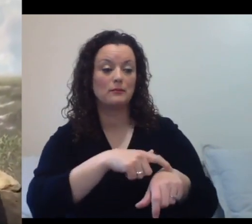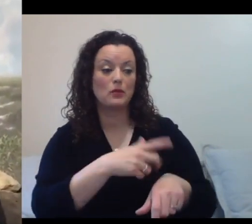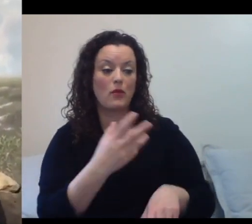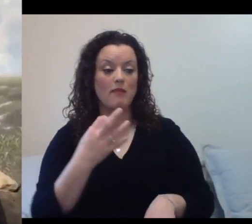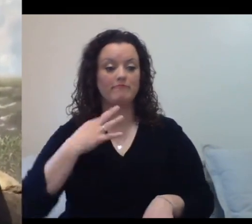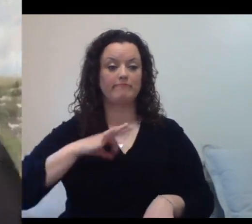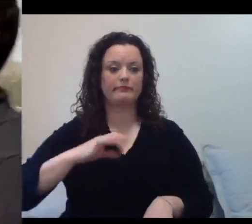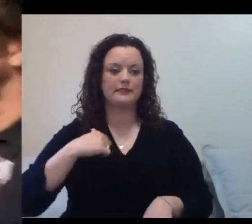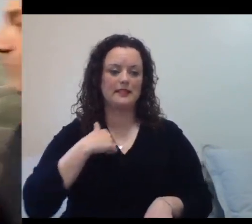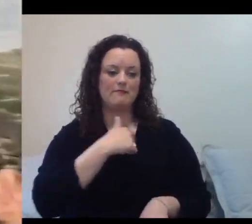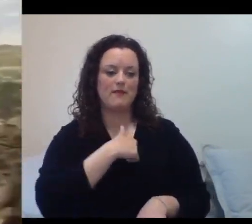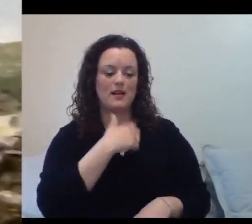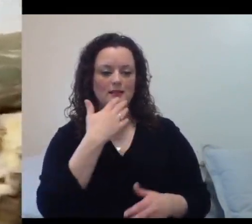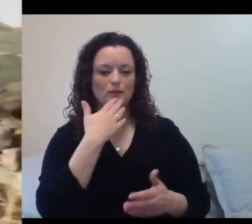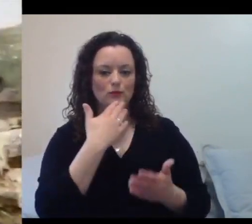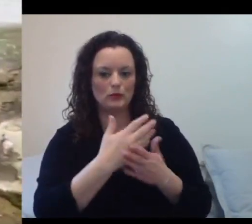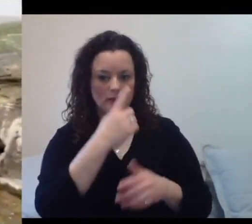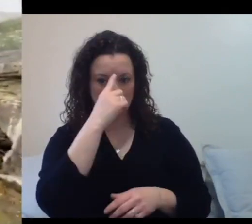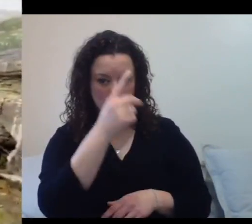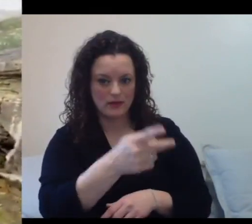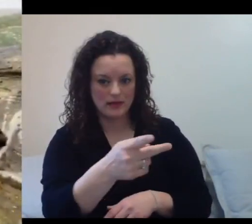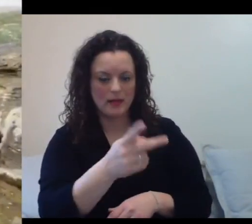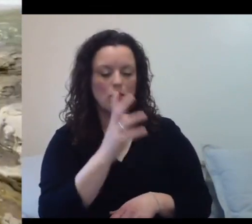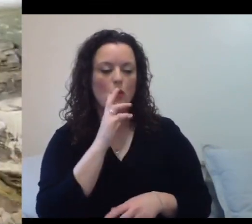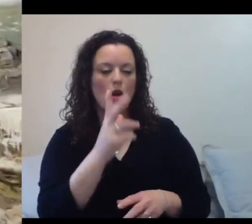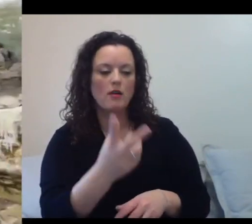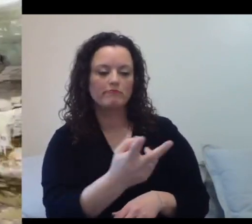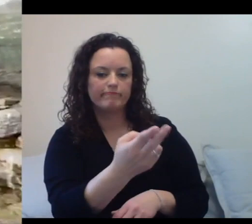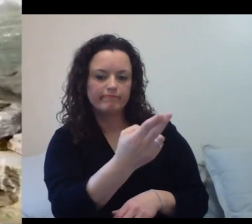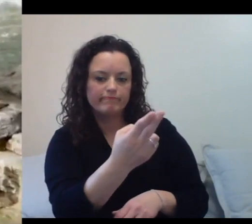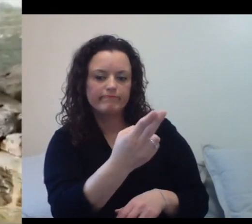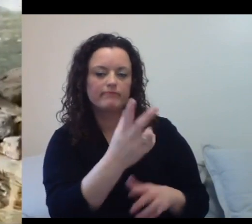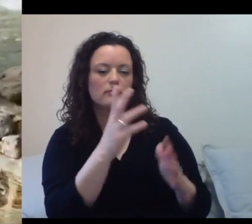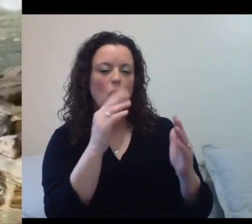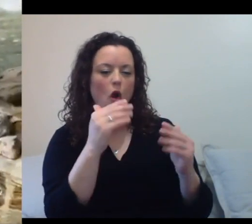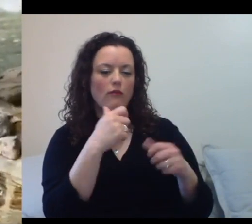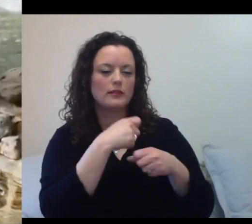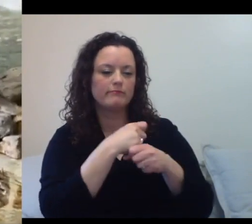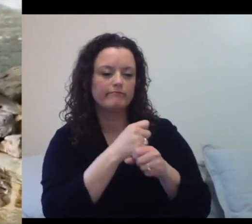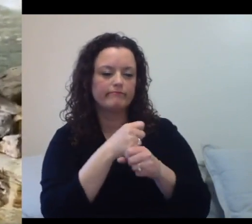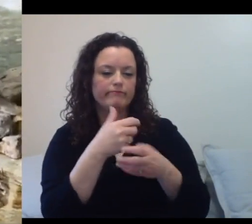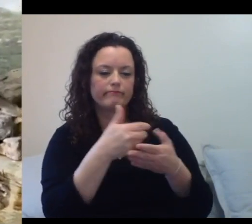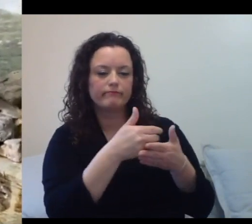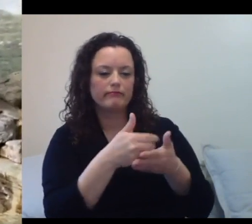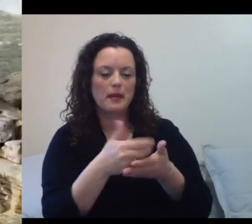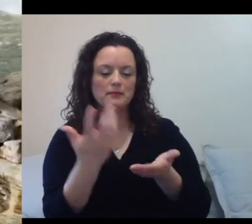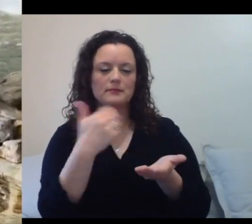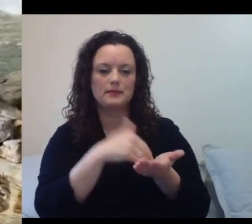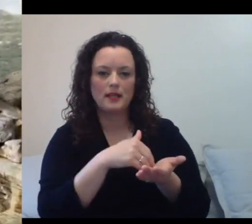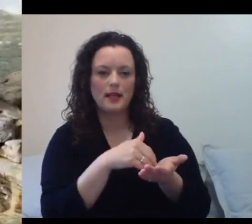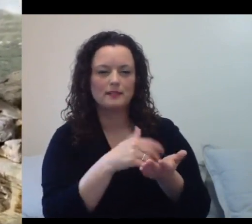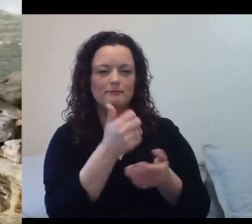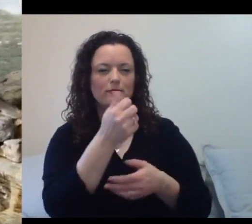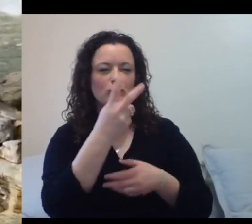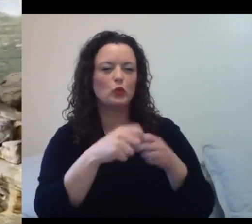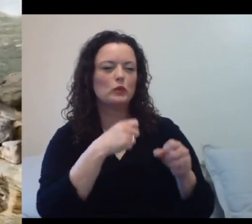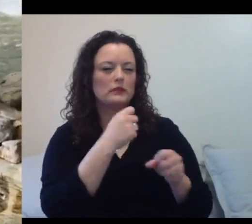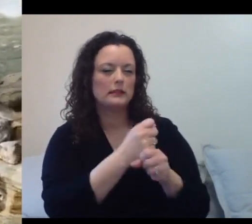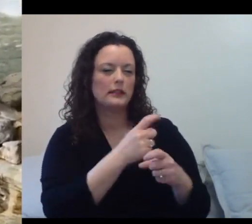and hopefully reproduce again this year. It's been a few years since we've had a king chick. So we're all really, really excited here in the birdhouse. You can see some of the